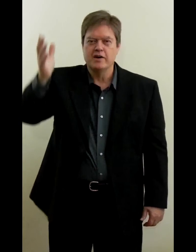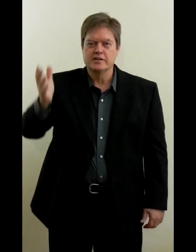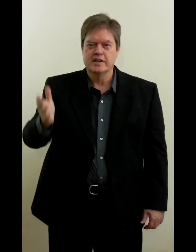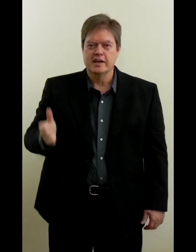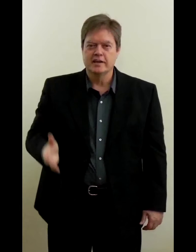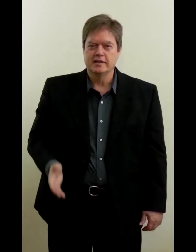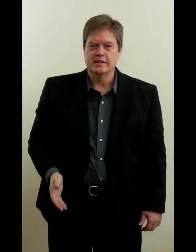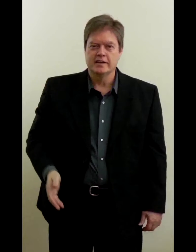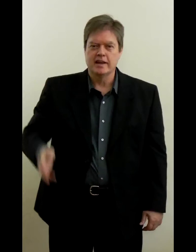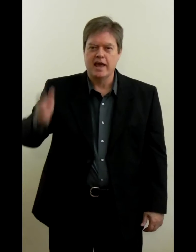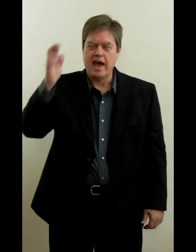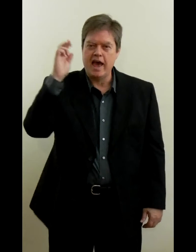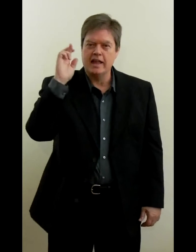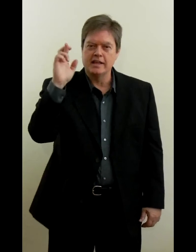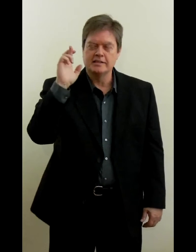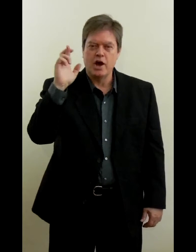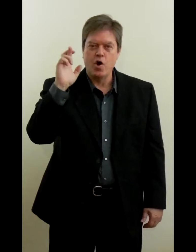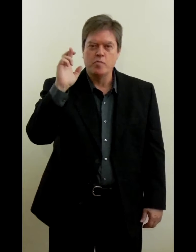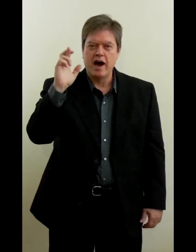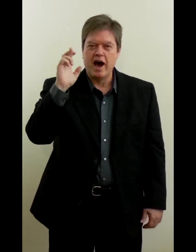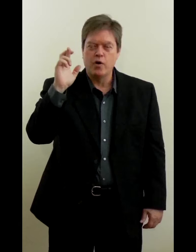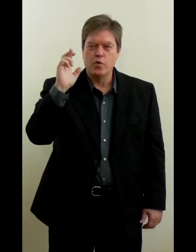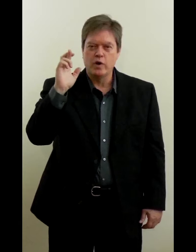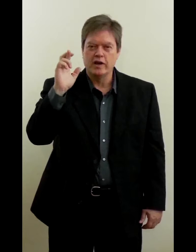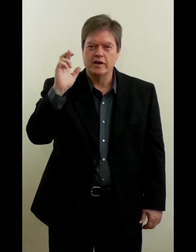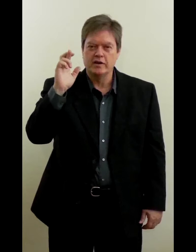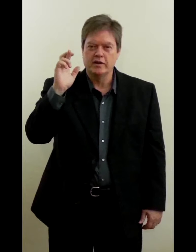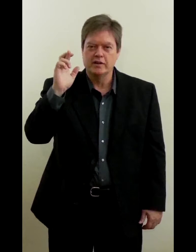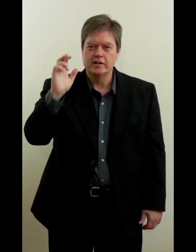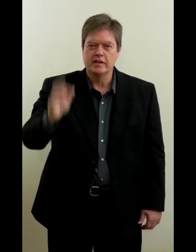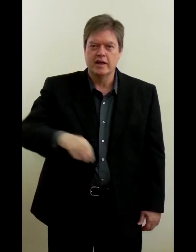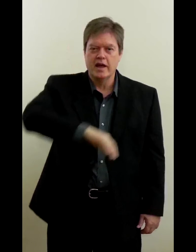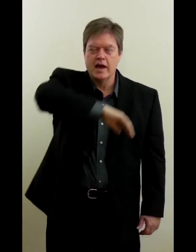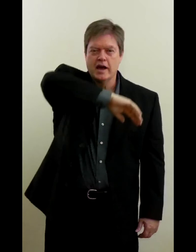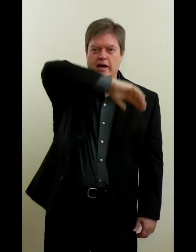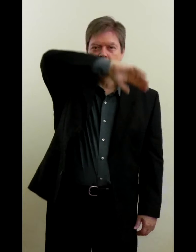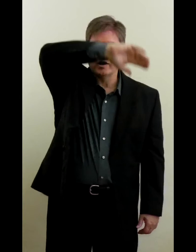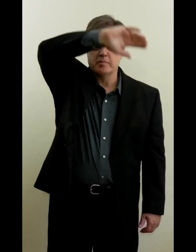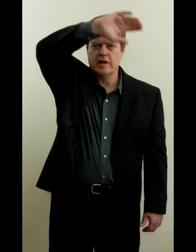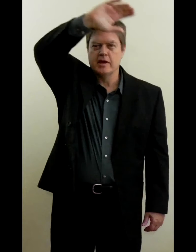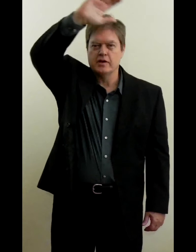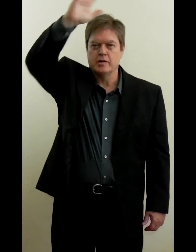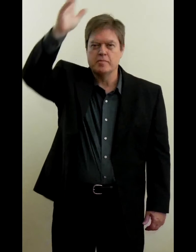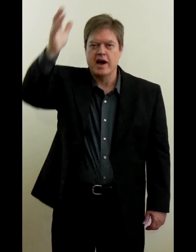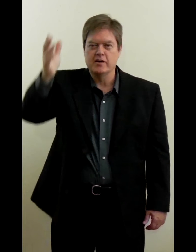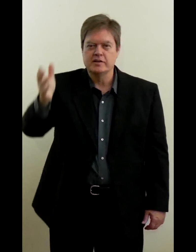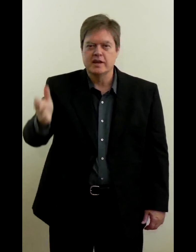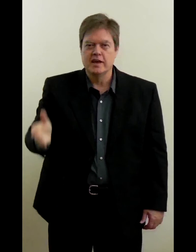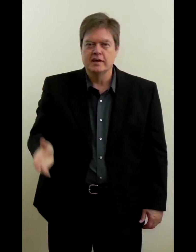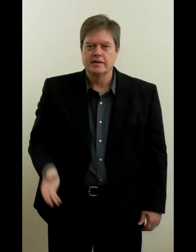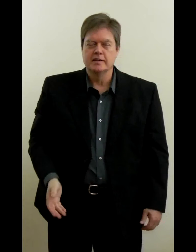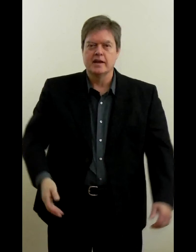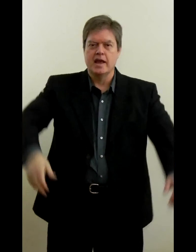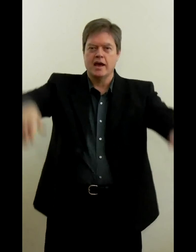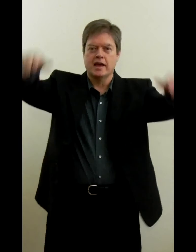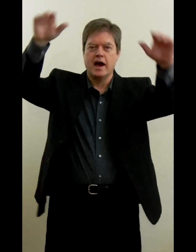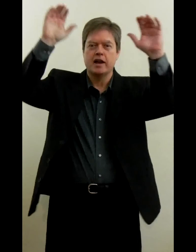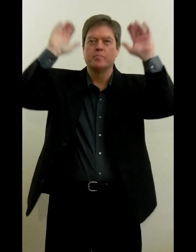mountain, at least I hope I will. Gonna build a mountain, gonna